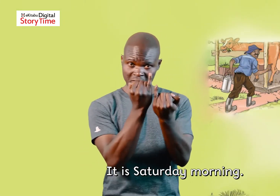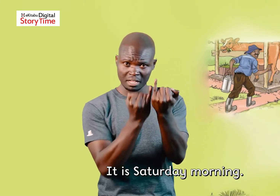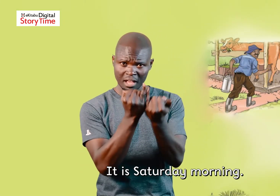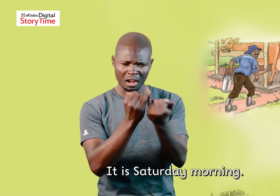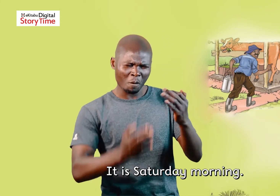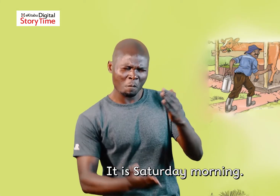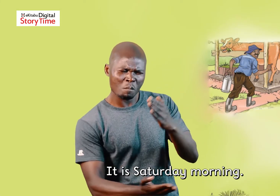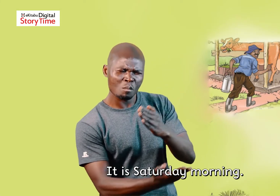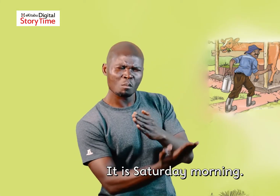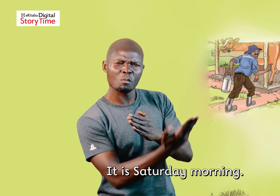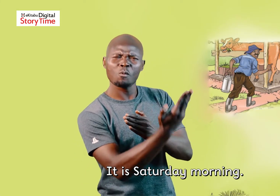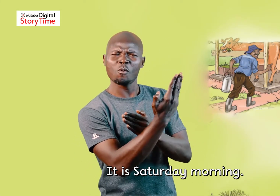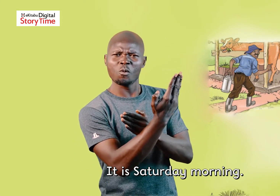It is Saturday morning